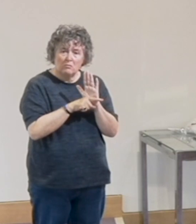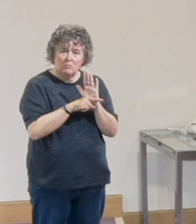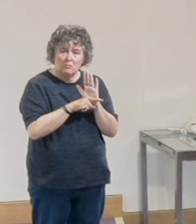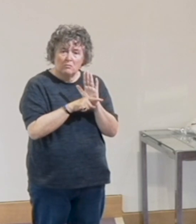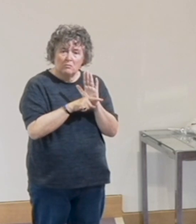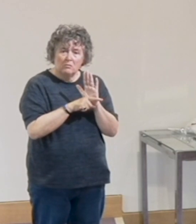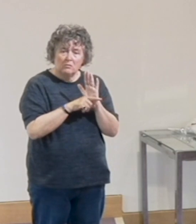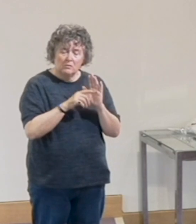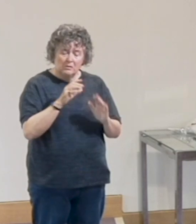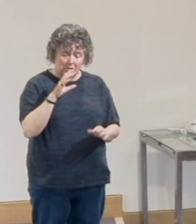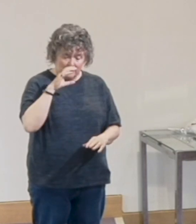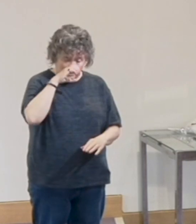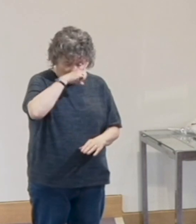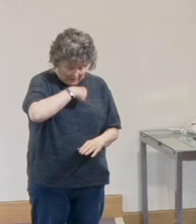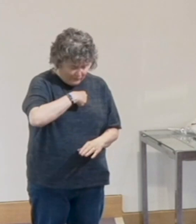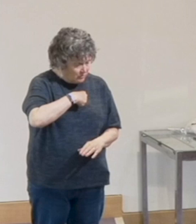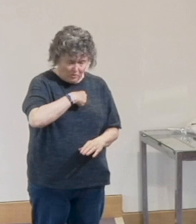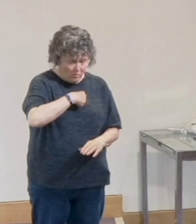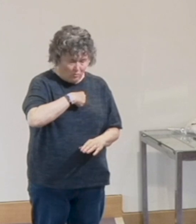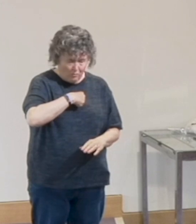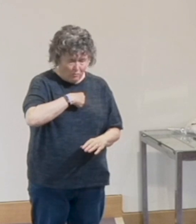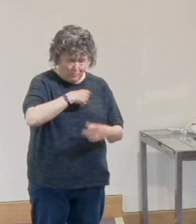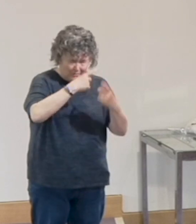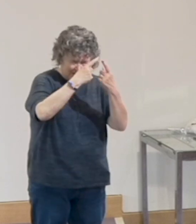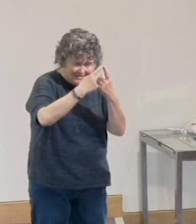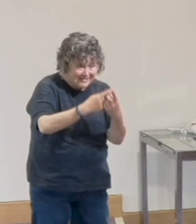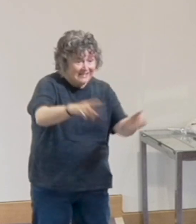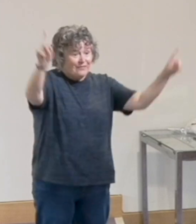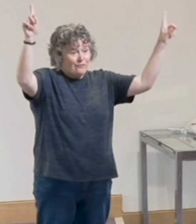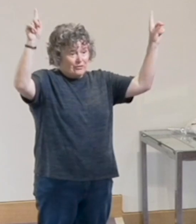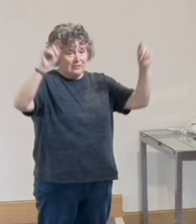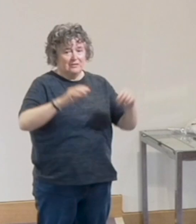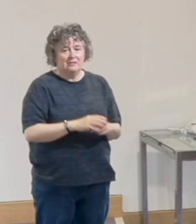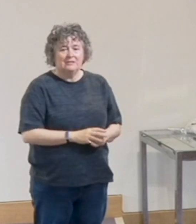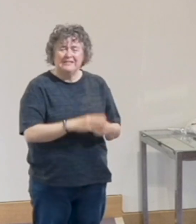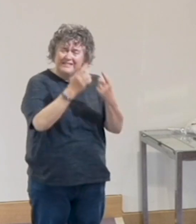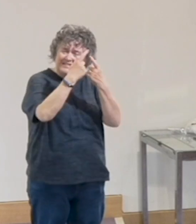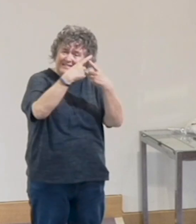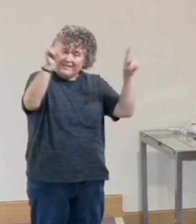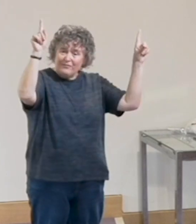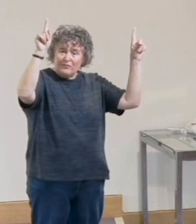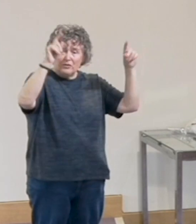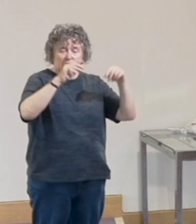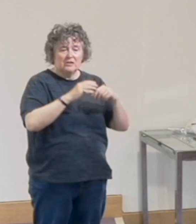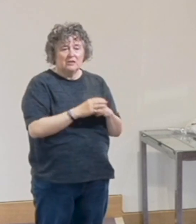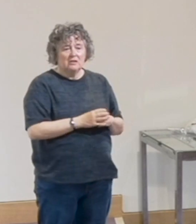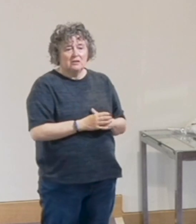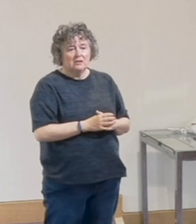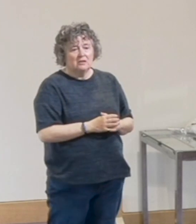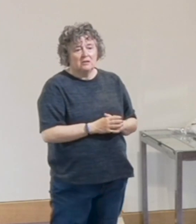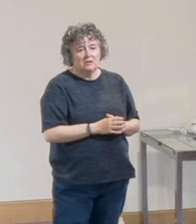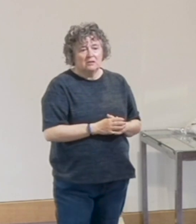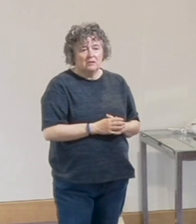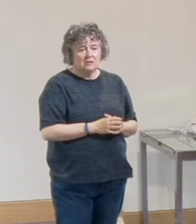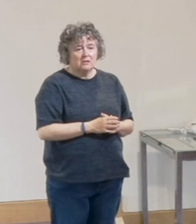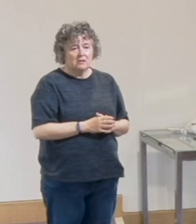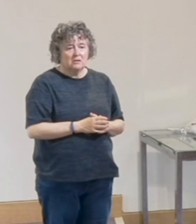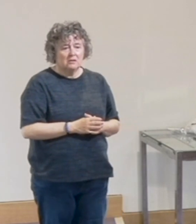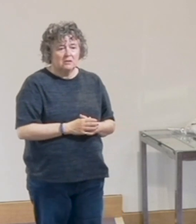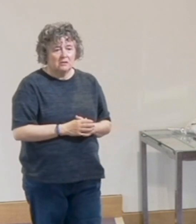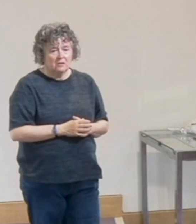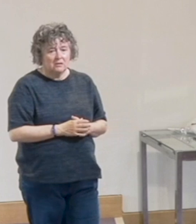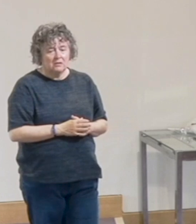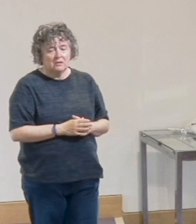of the world completely on its head. And I don't know if you've been following, which I hope you have, the whole Sermon on the Mount stuff.